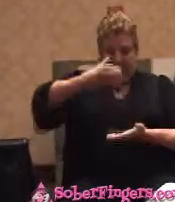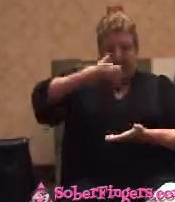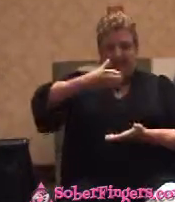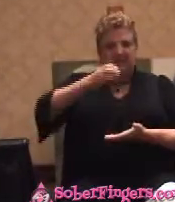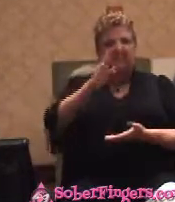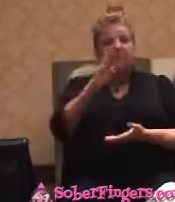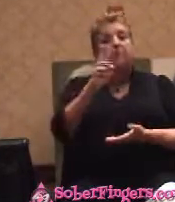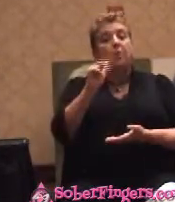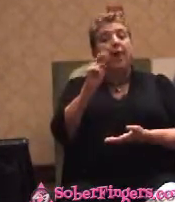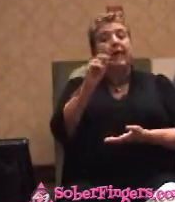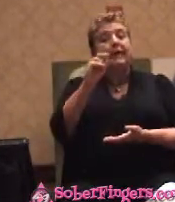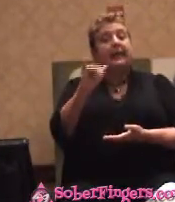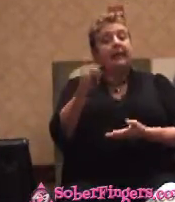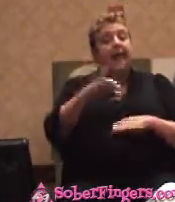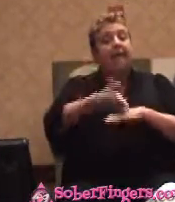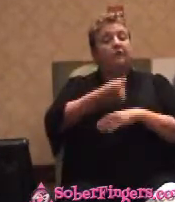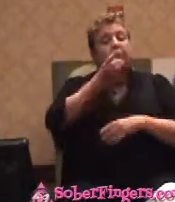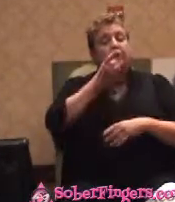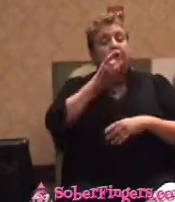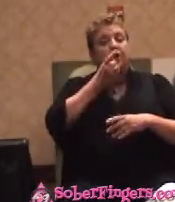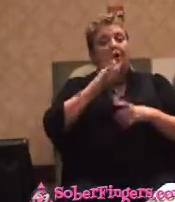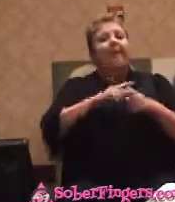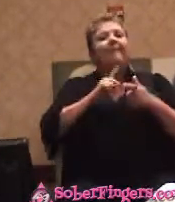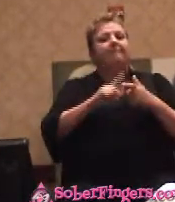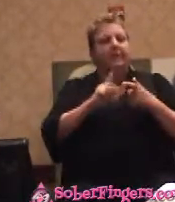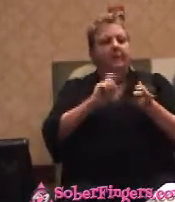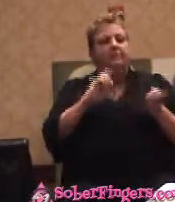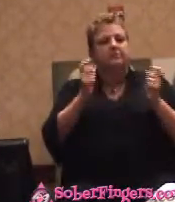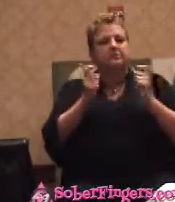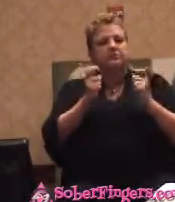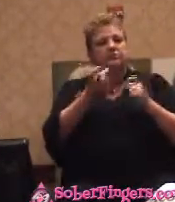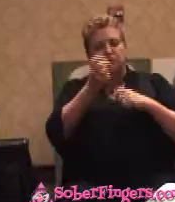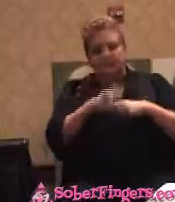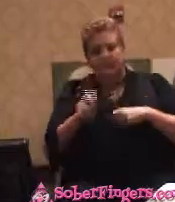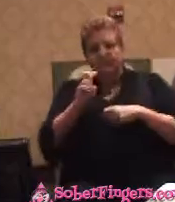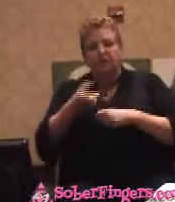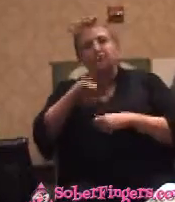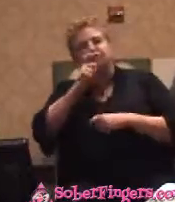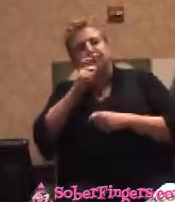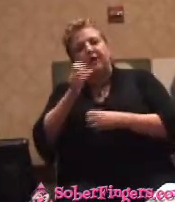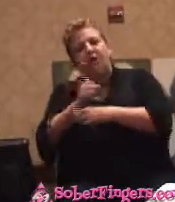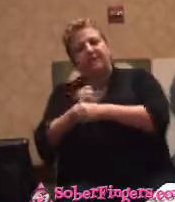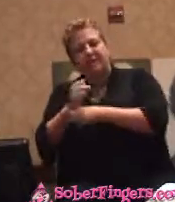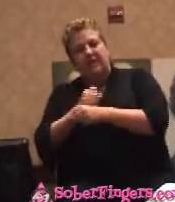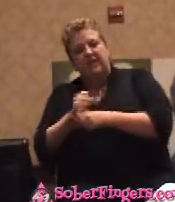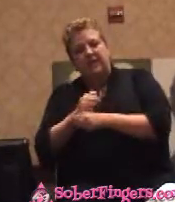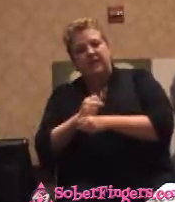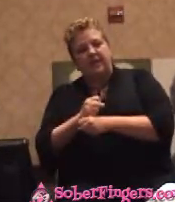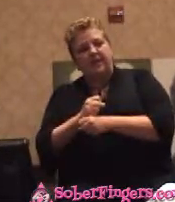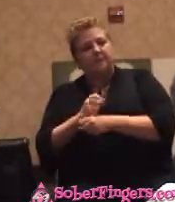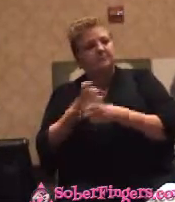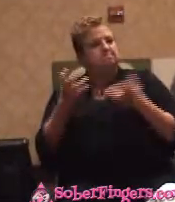and then switch to coffee, that nobody that's any way like reasonable